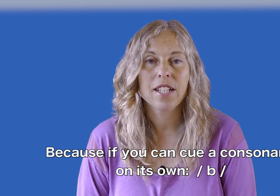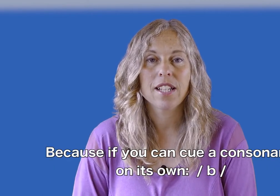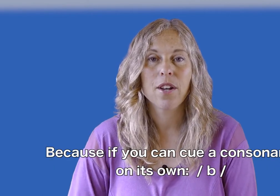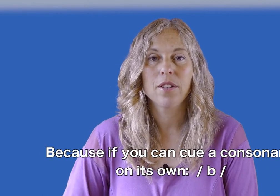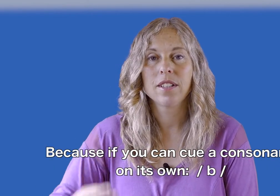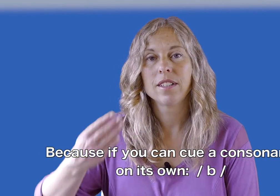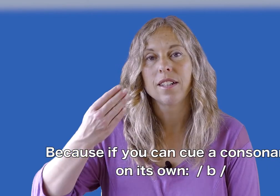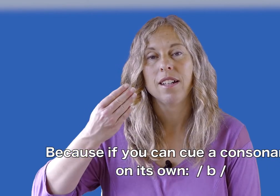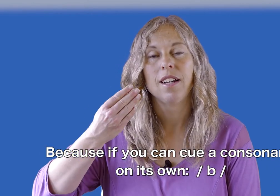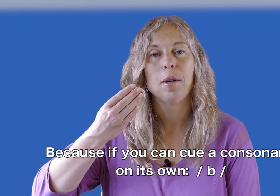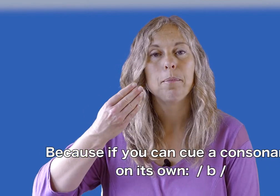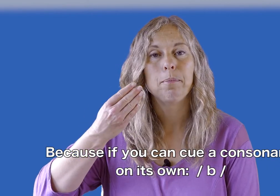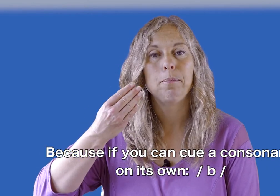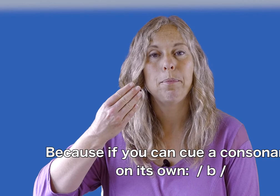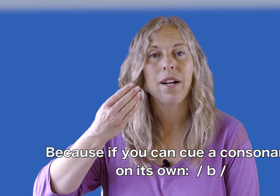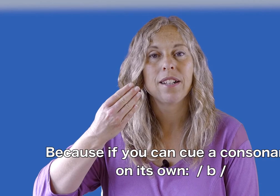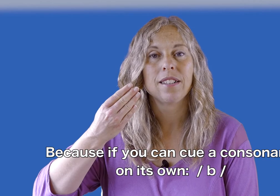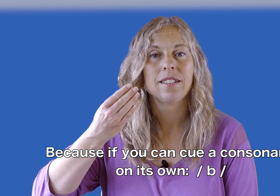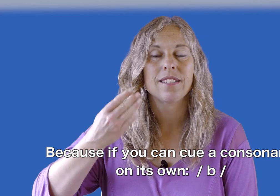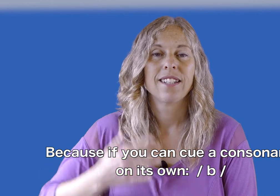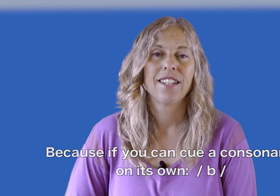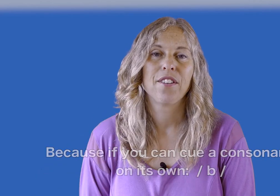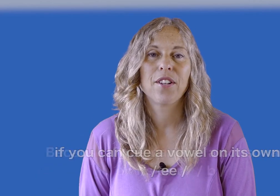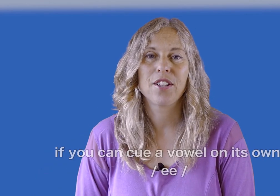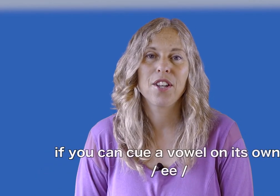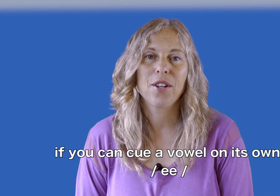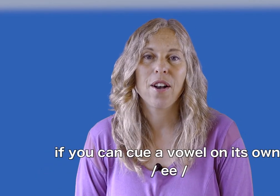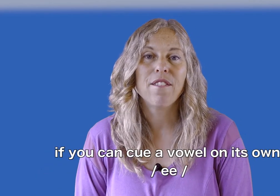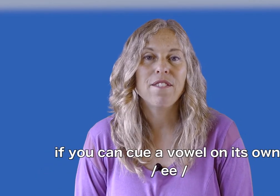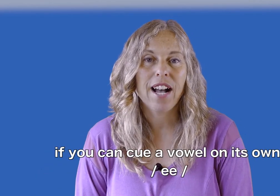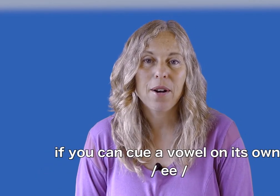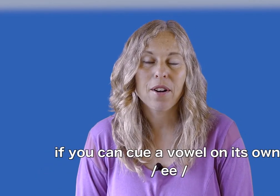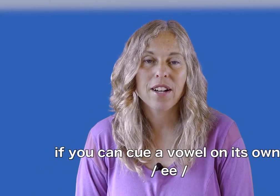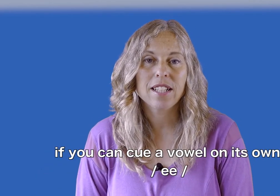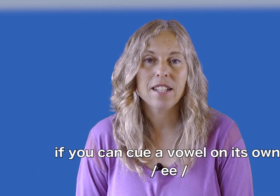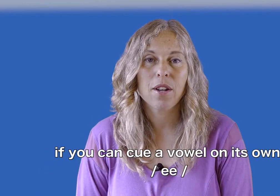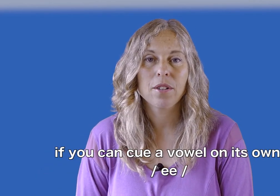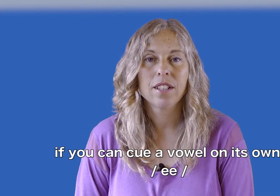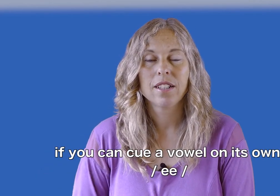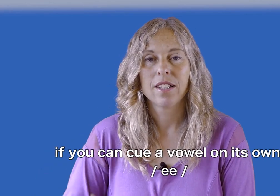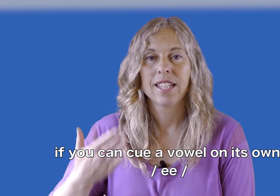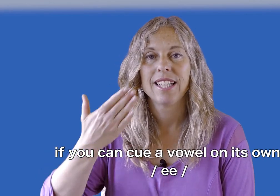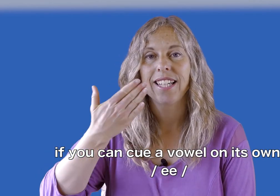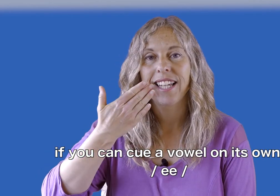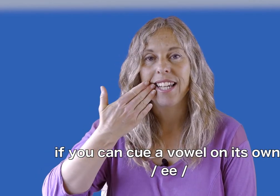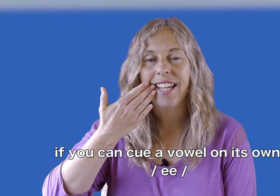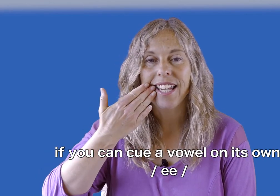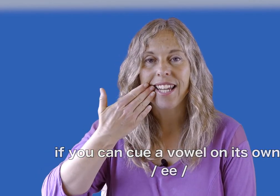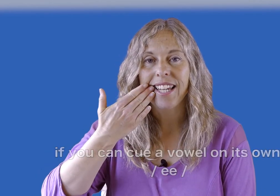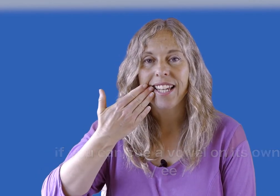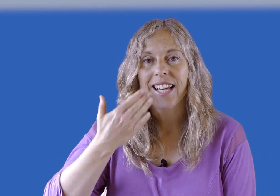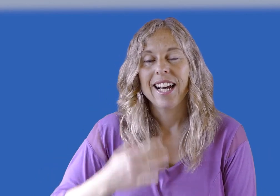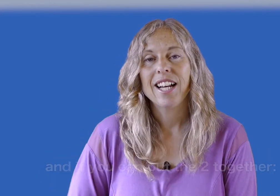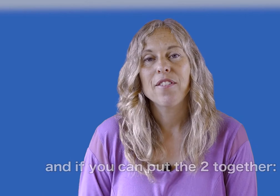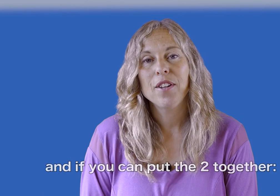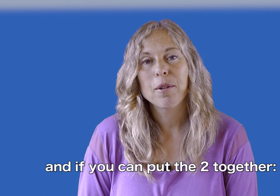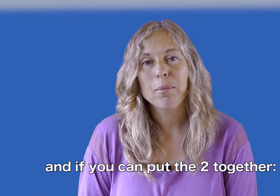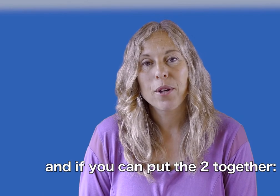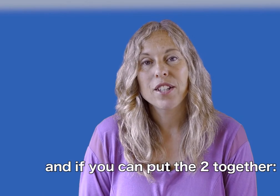its own, B. If you can cue a vowel on its own, E. And if you can put the